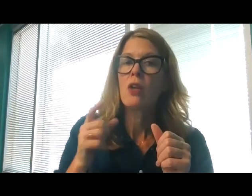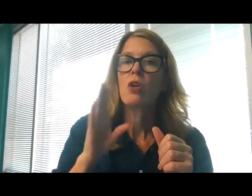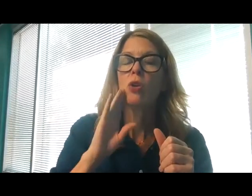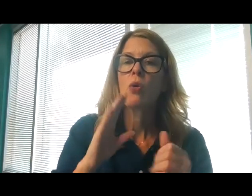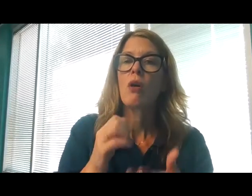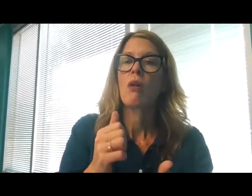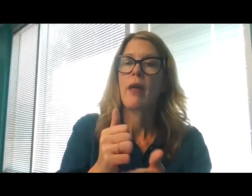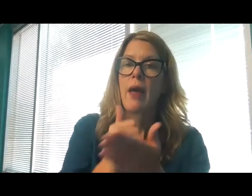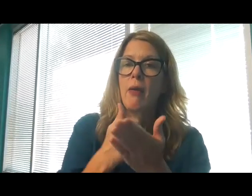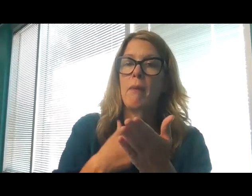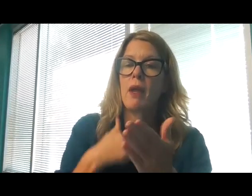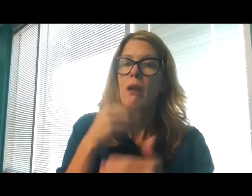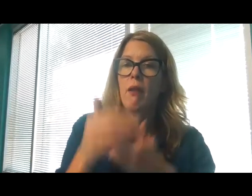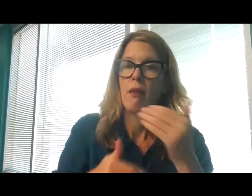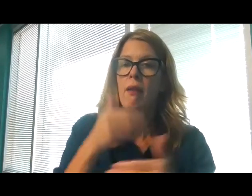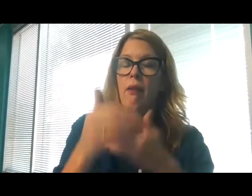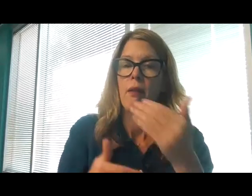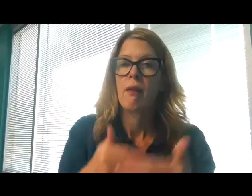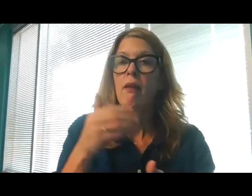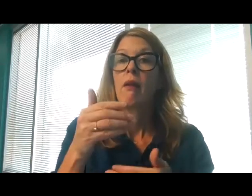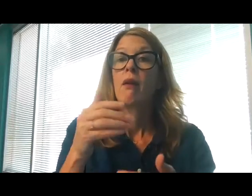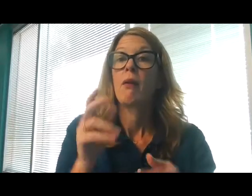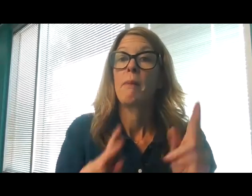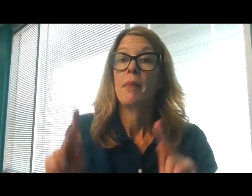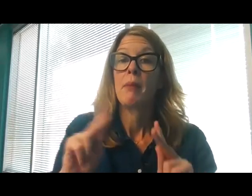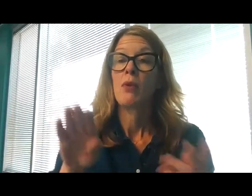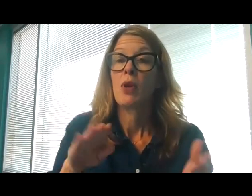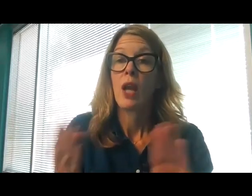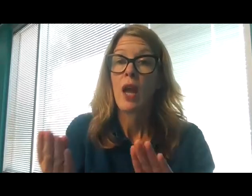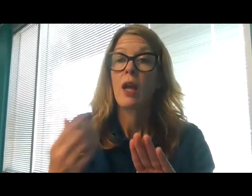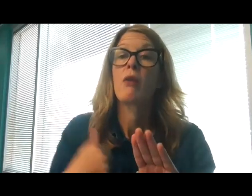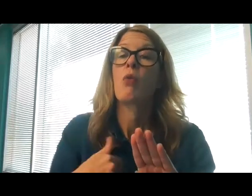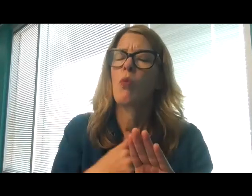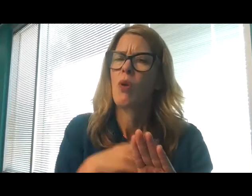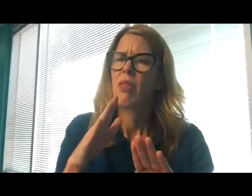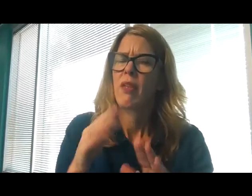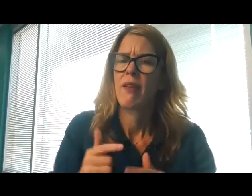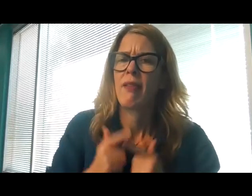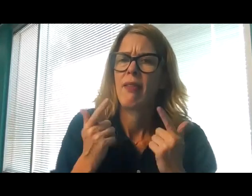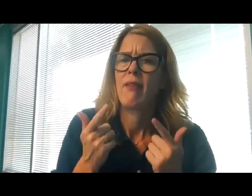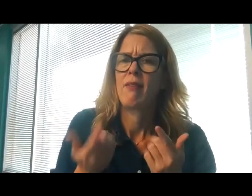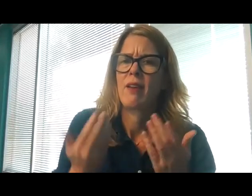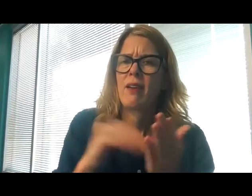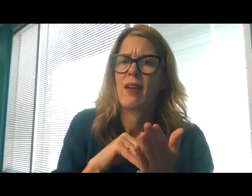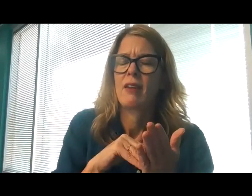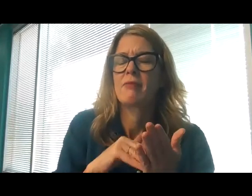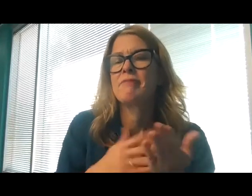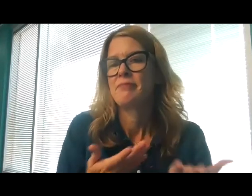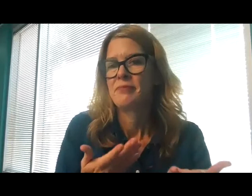If mortals die, will they live again? All the days of my service I would wait until my release should come.